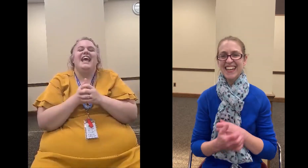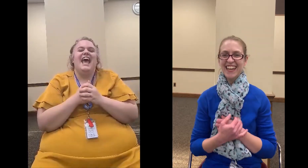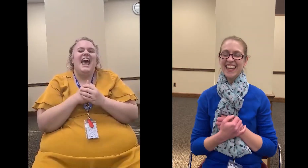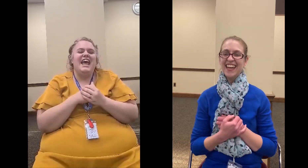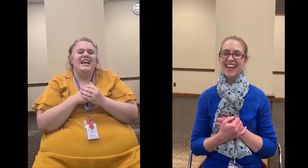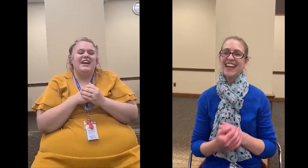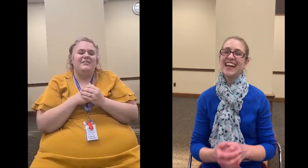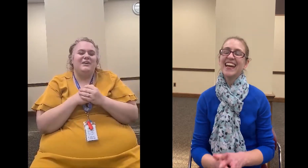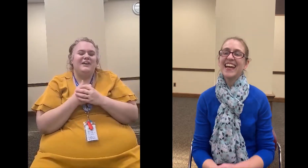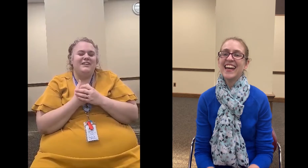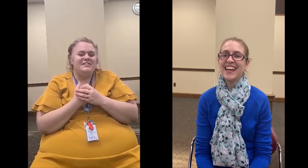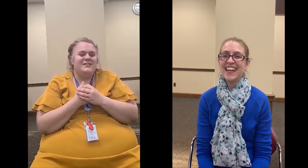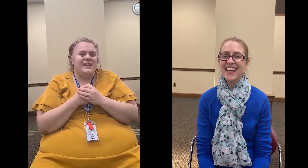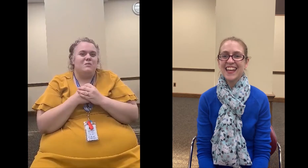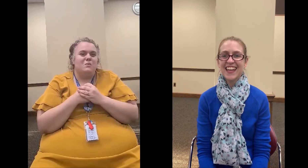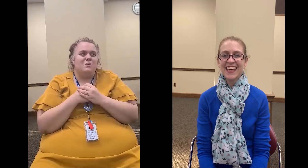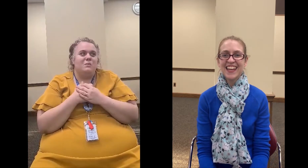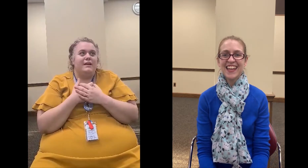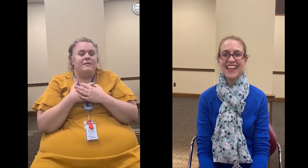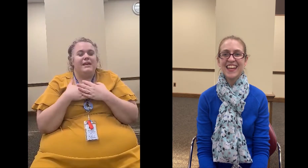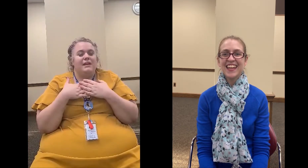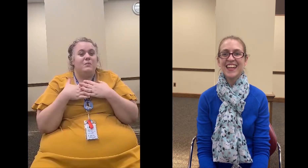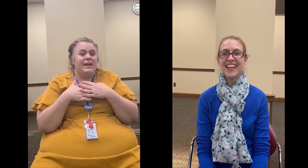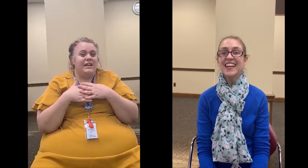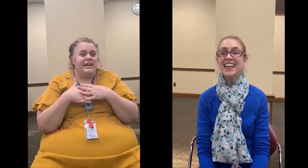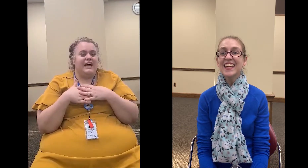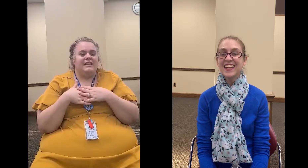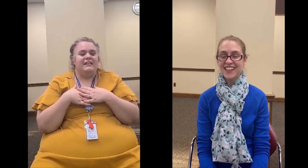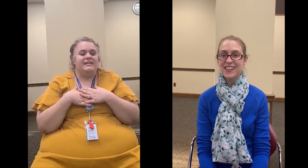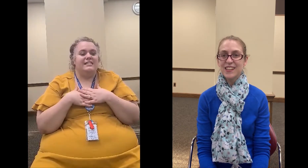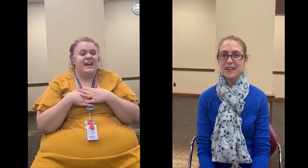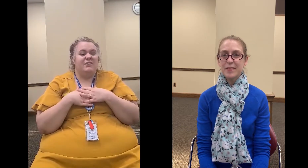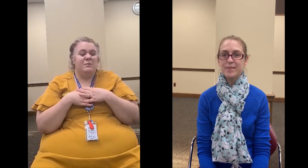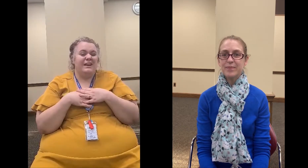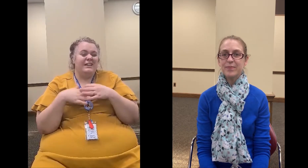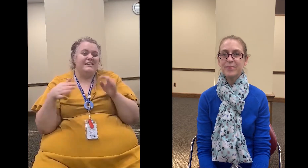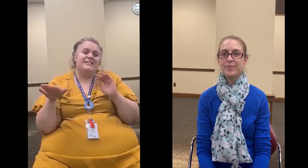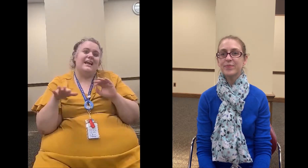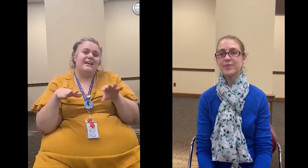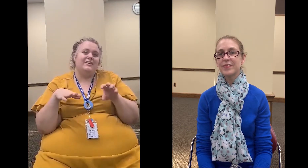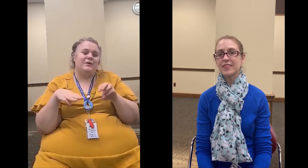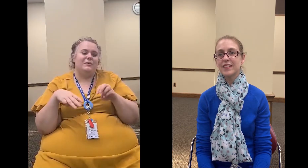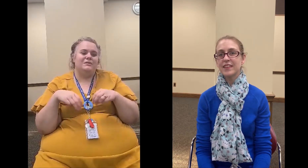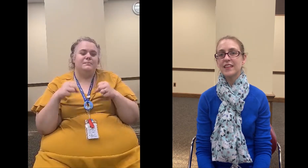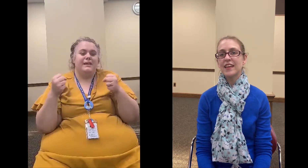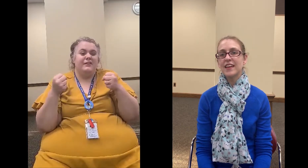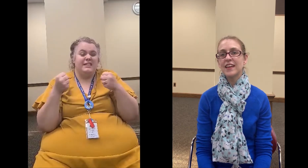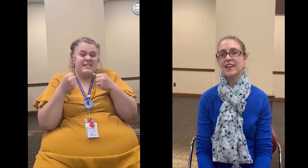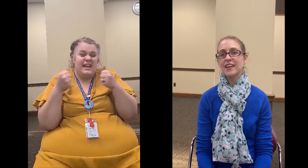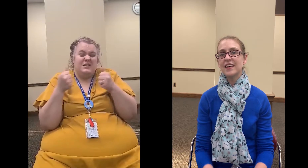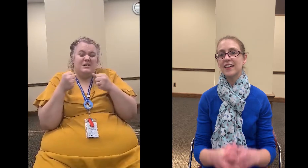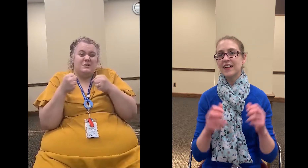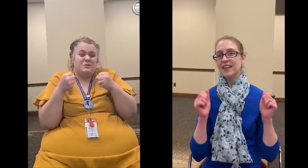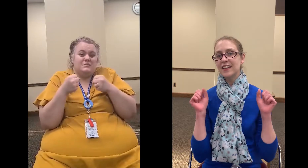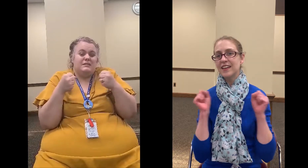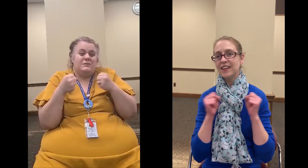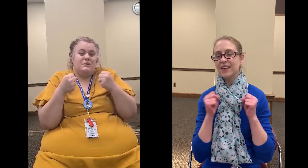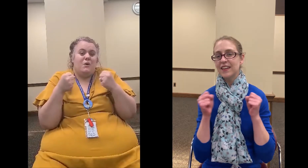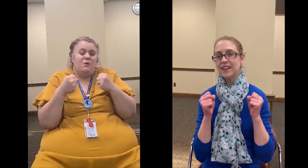and we are also in gonna be in winter and the sign for winter is like cold but you can sign cold